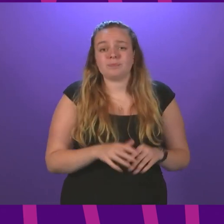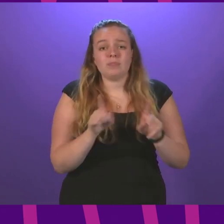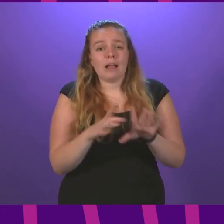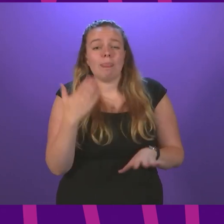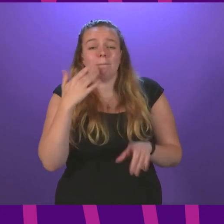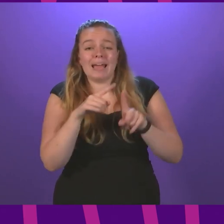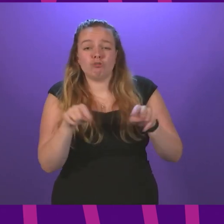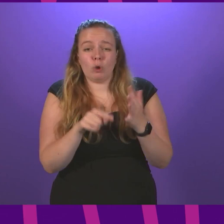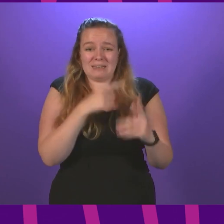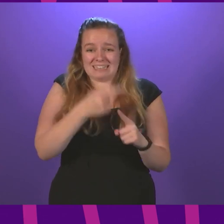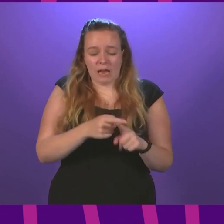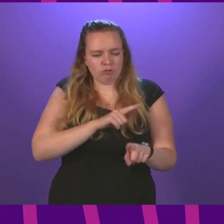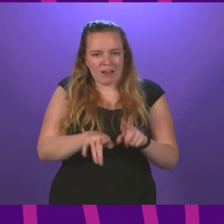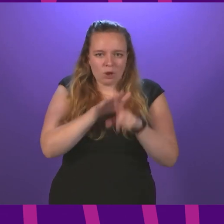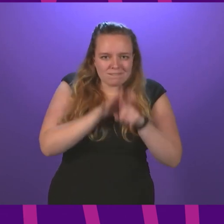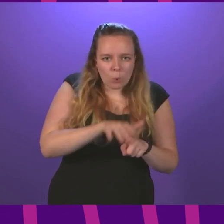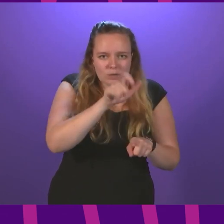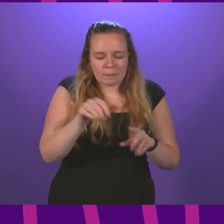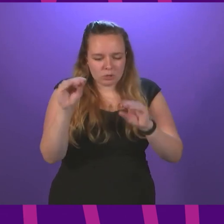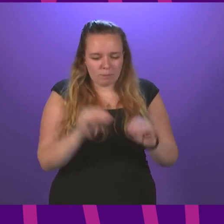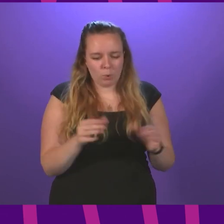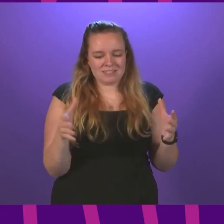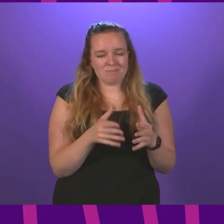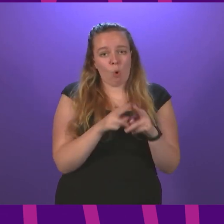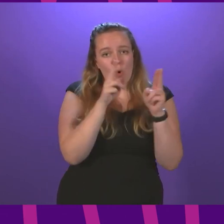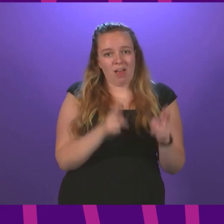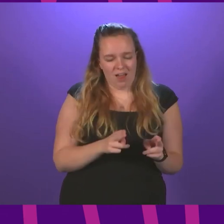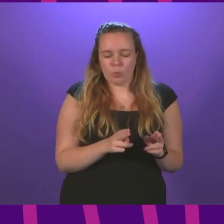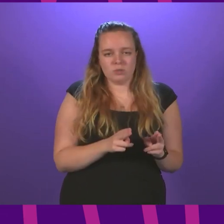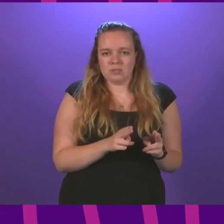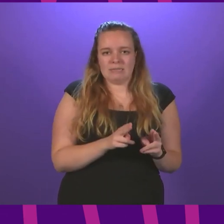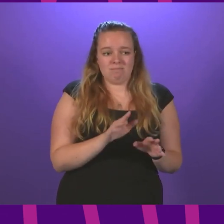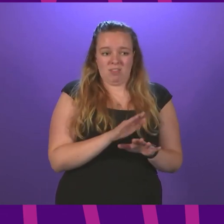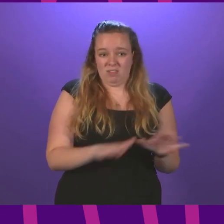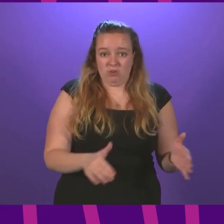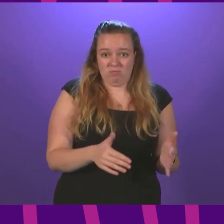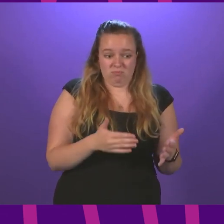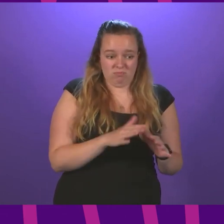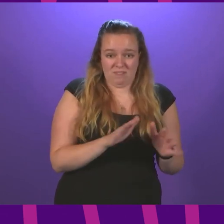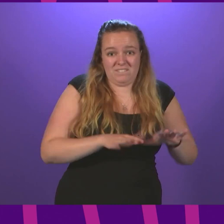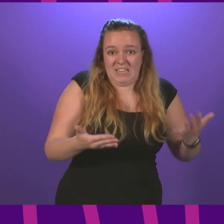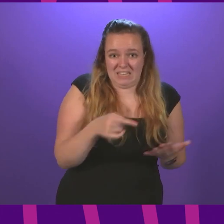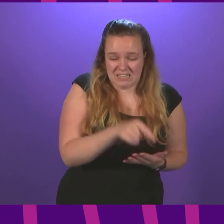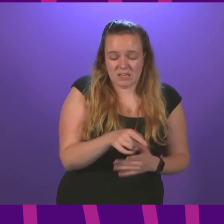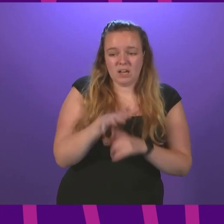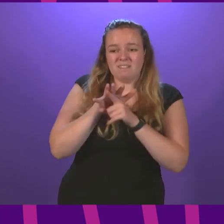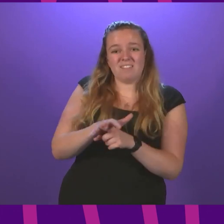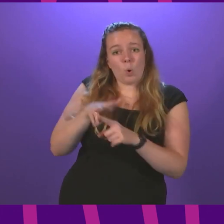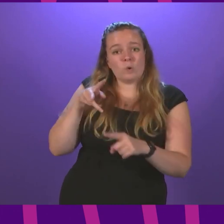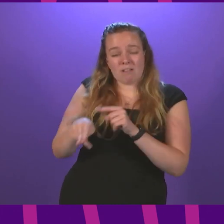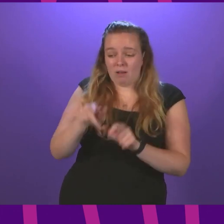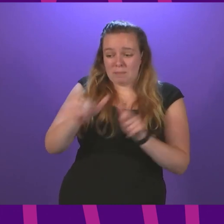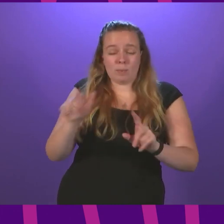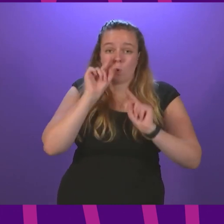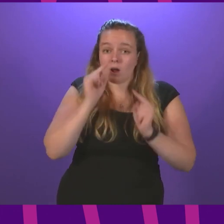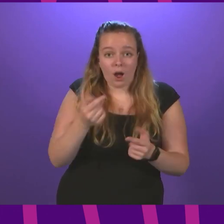tax, which tries to force people to move into smaller properties, which simply do not exist, forcing this cut on people who cannot